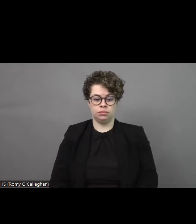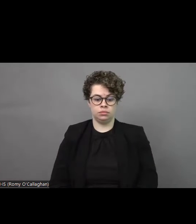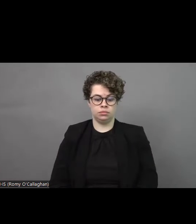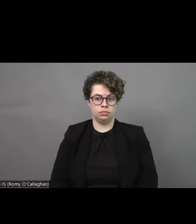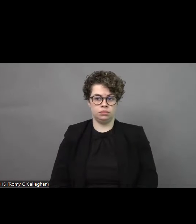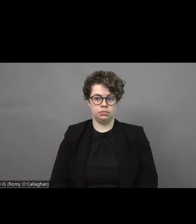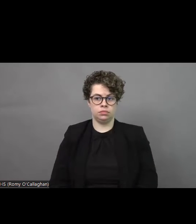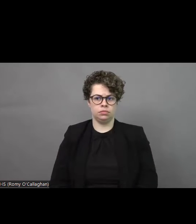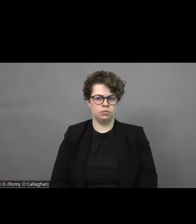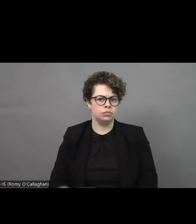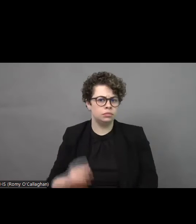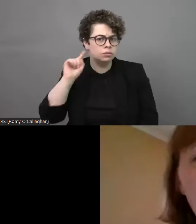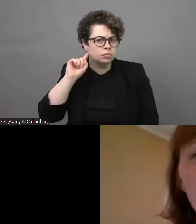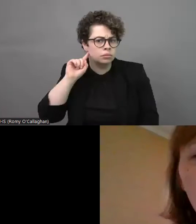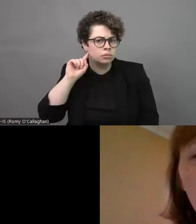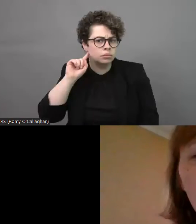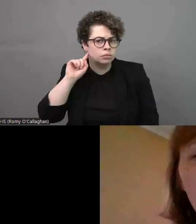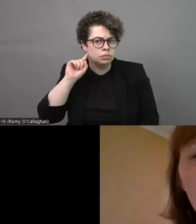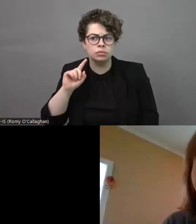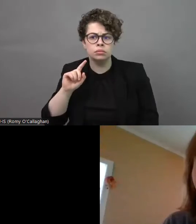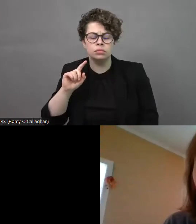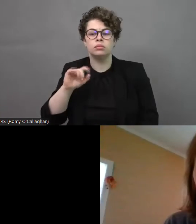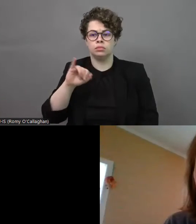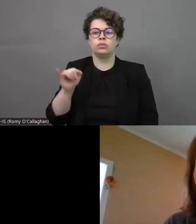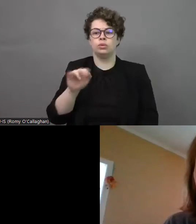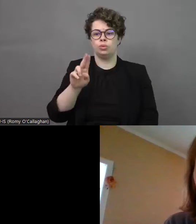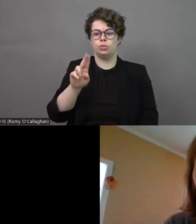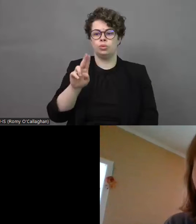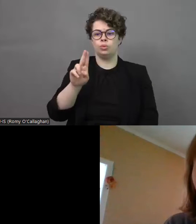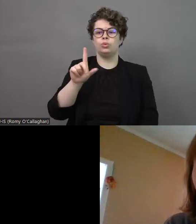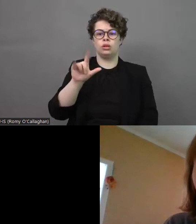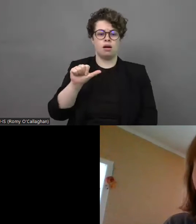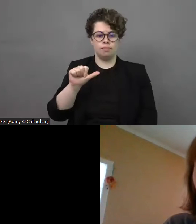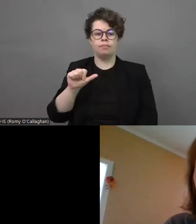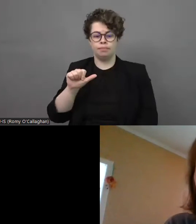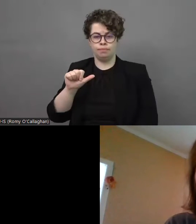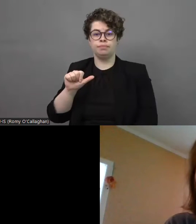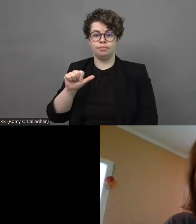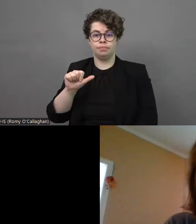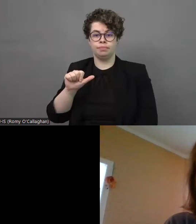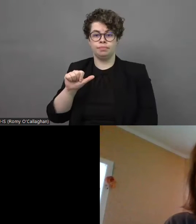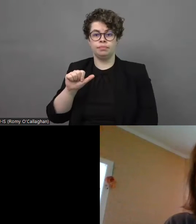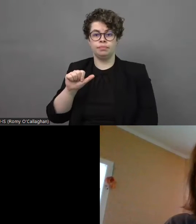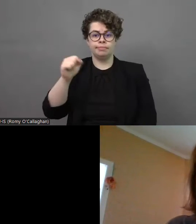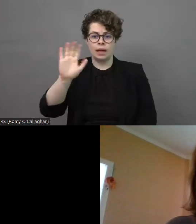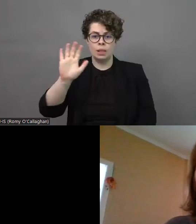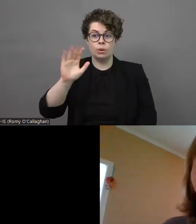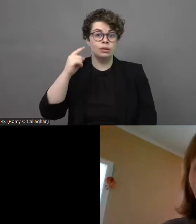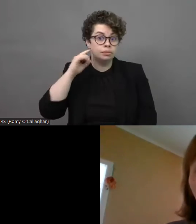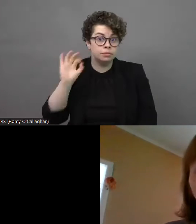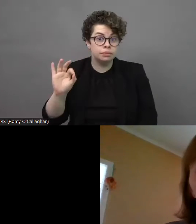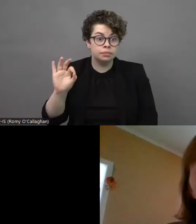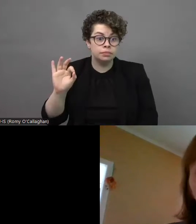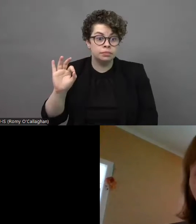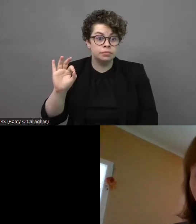Julia, I don't know if you can speak in that place. Yes. Hello. Hello. Hello. Good afternoon. Please confirm that you hear